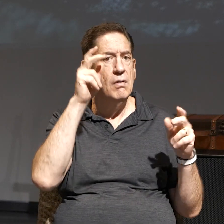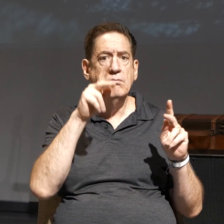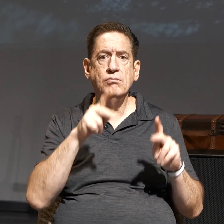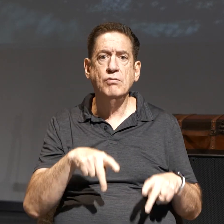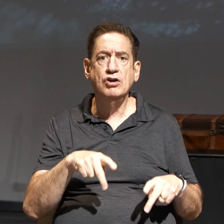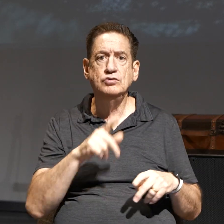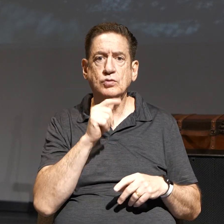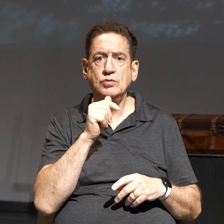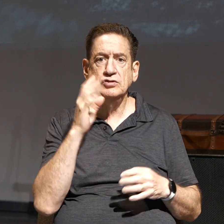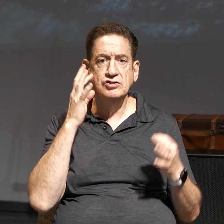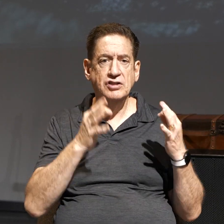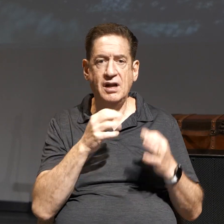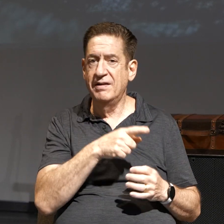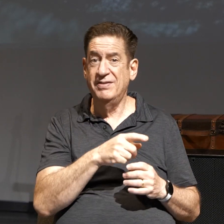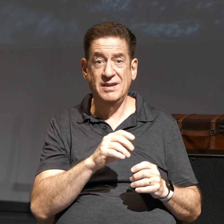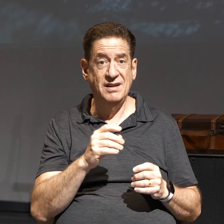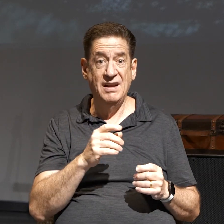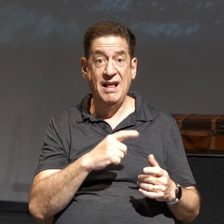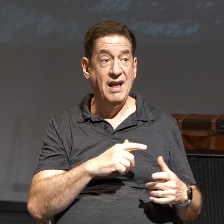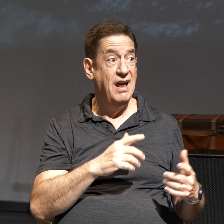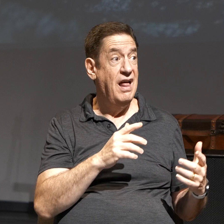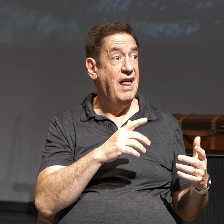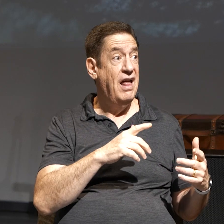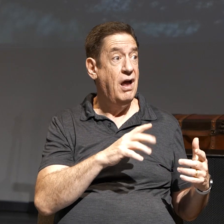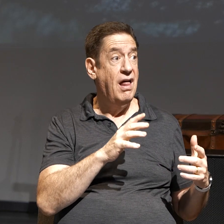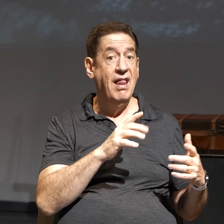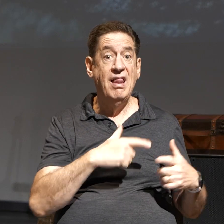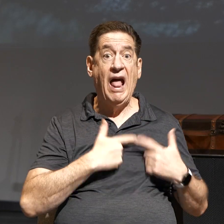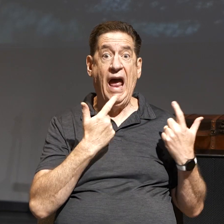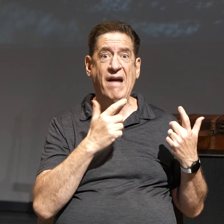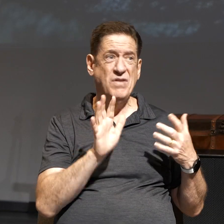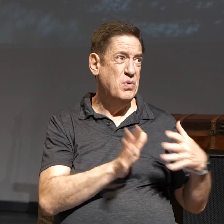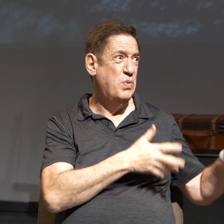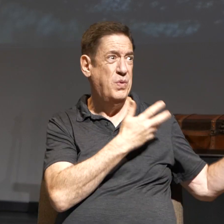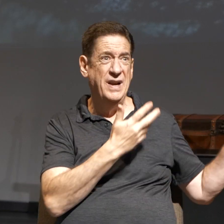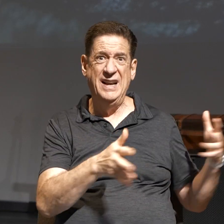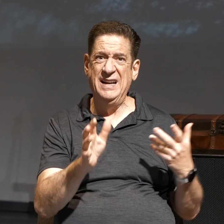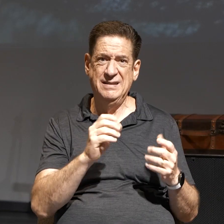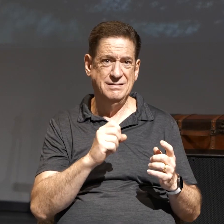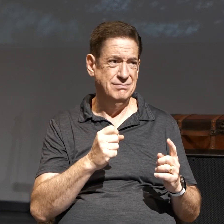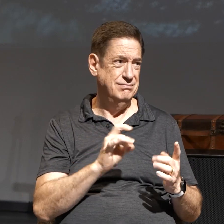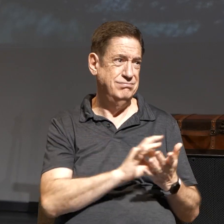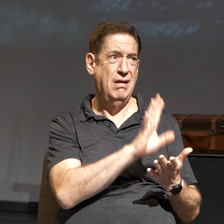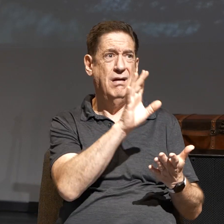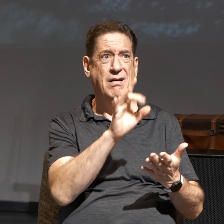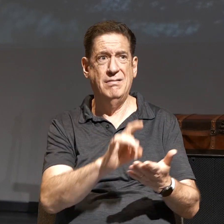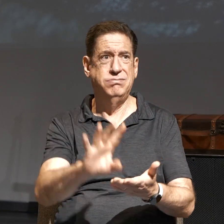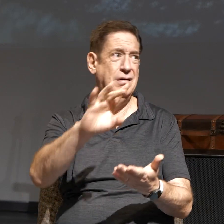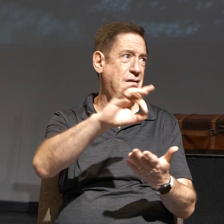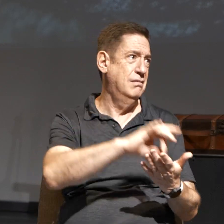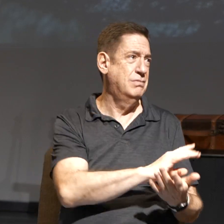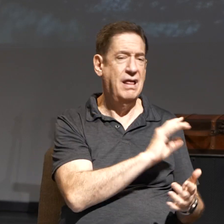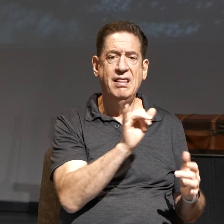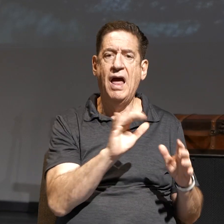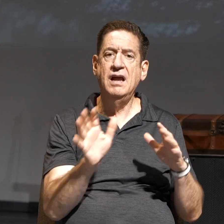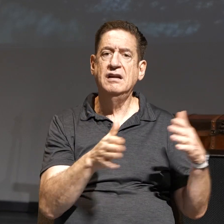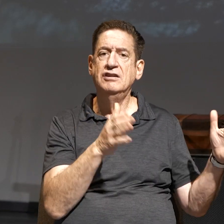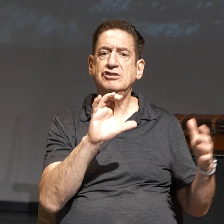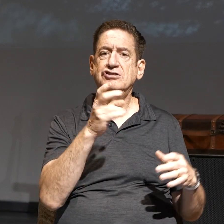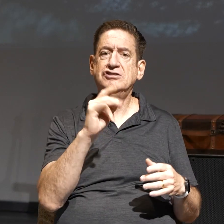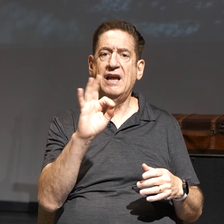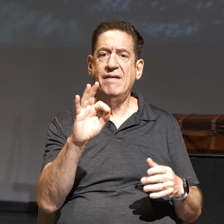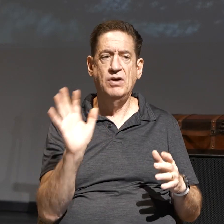They're scattered by the winds of life, instability. Look at verse 4, the wicked are not so, but are like chaff that the wind